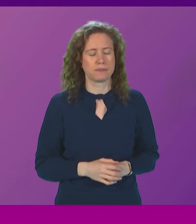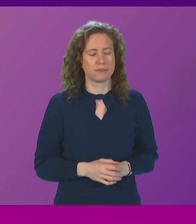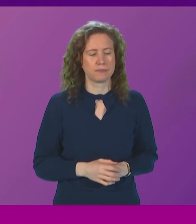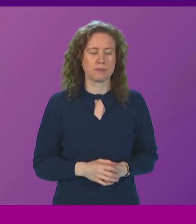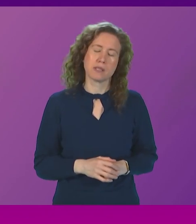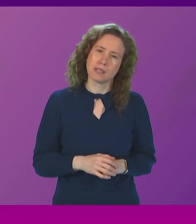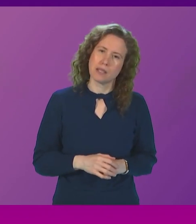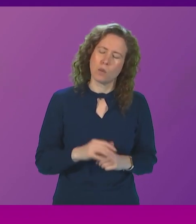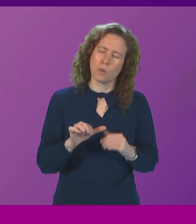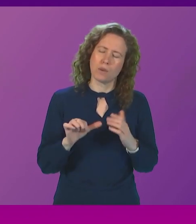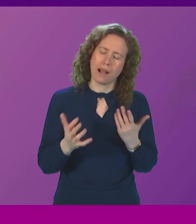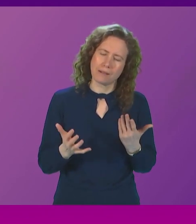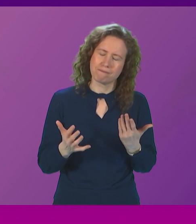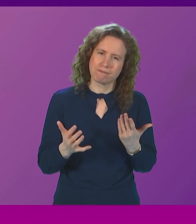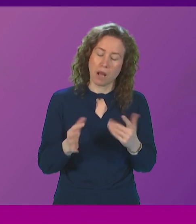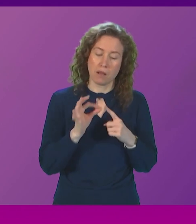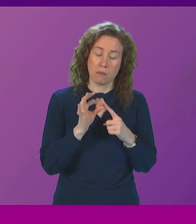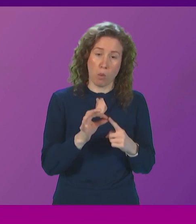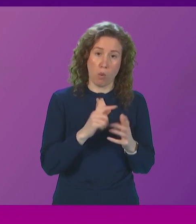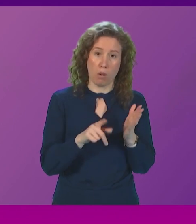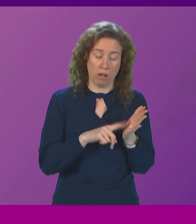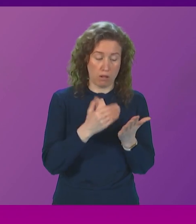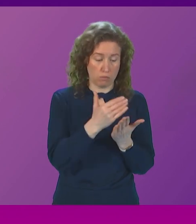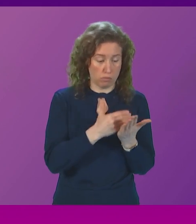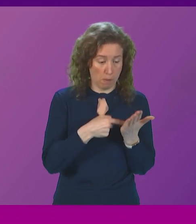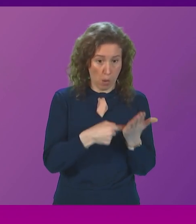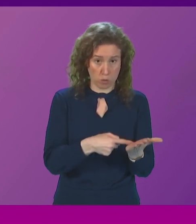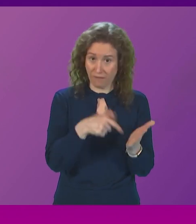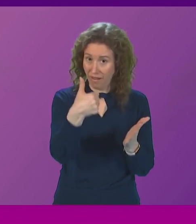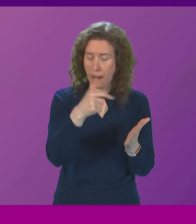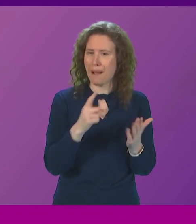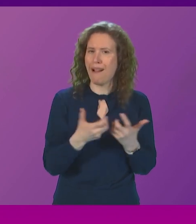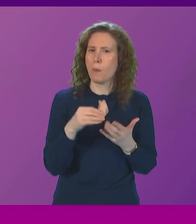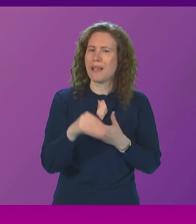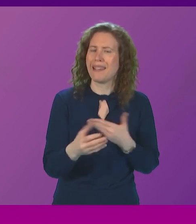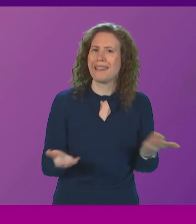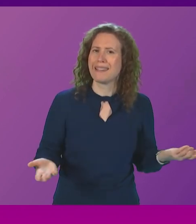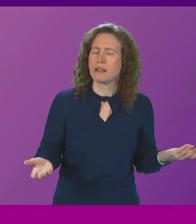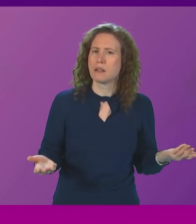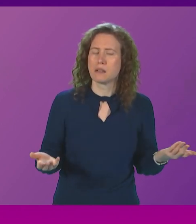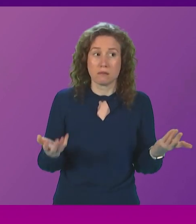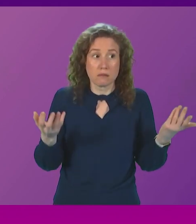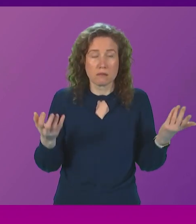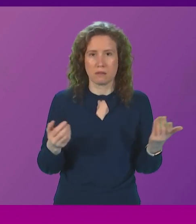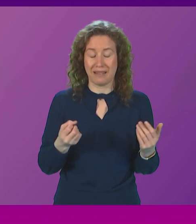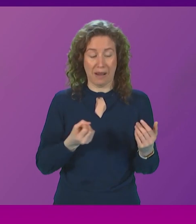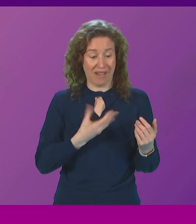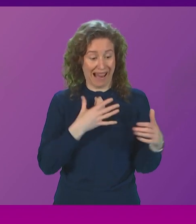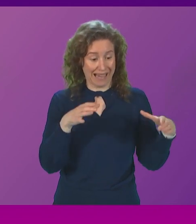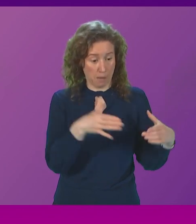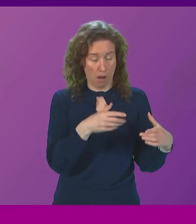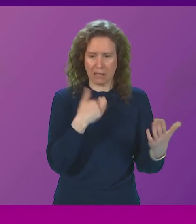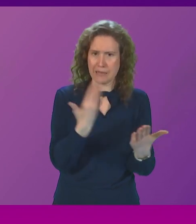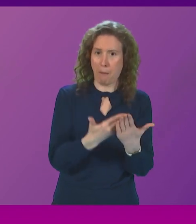of course was with all those policy proposals Paul O'Kane didn't outline how on earth we would pay for them and that is the problem that we have a Labour party who